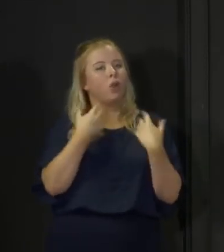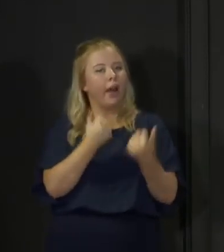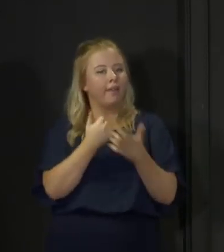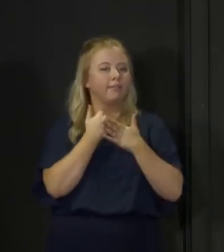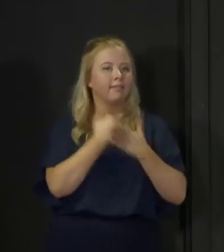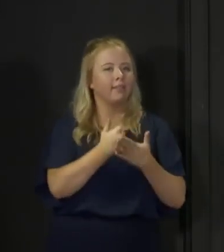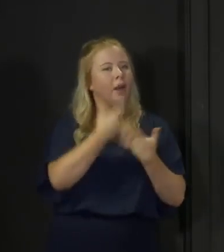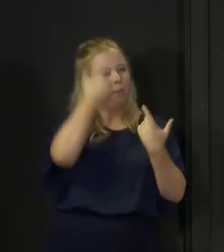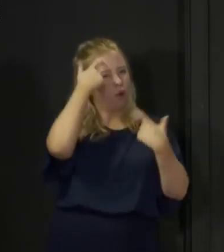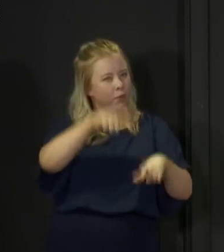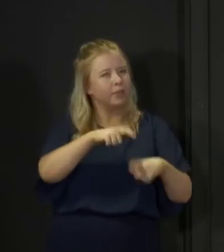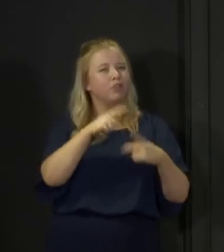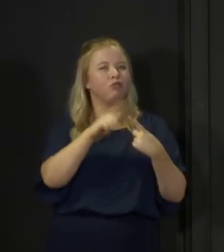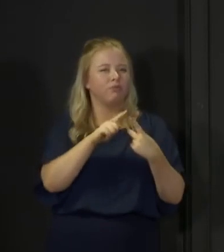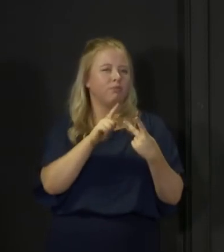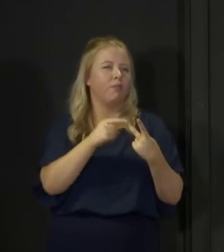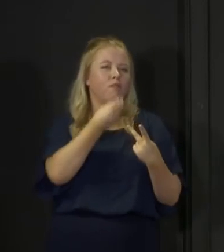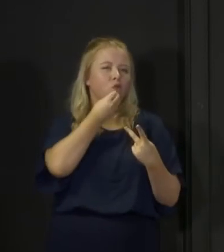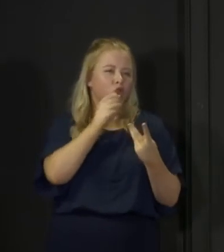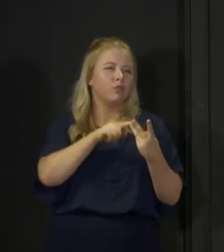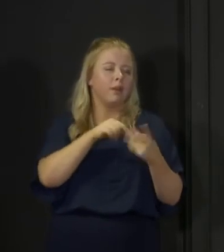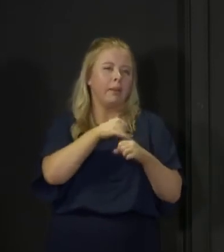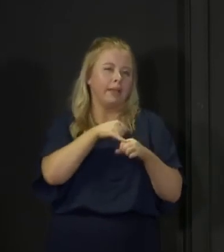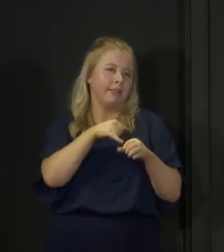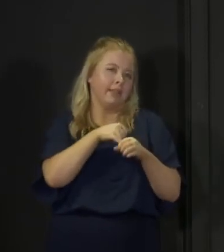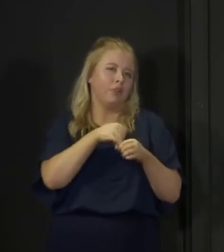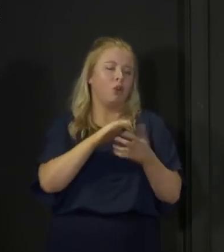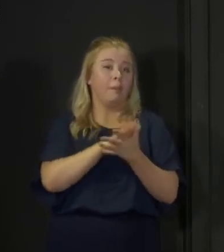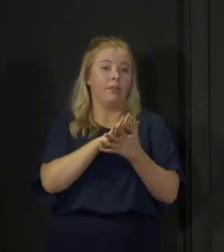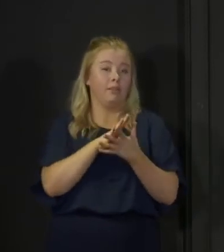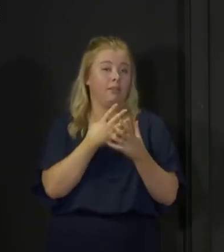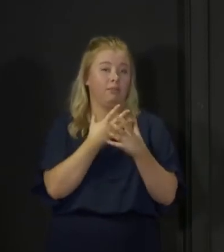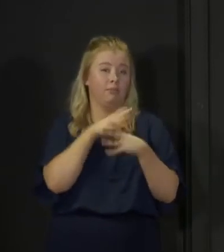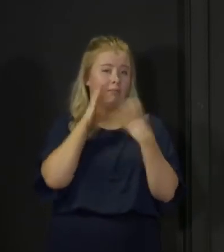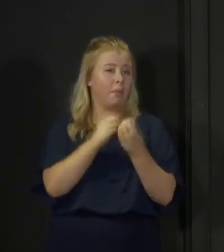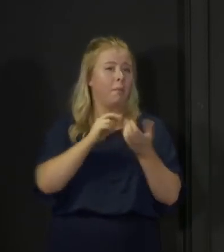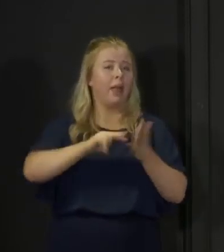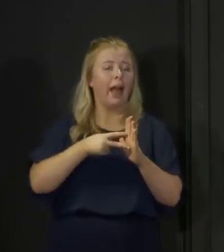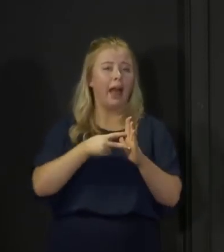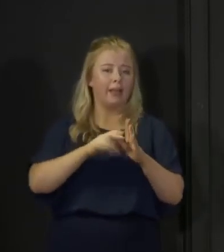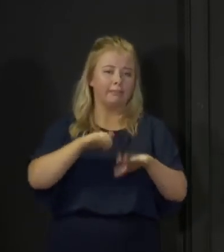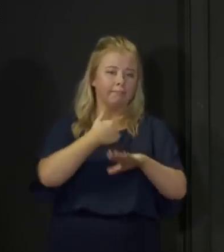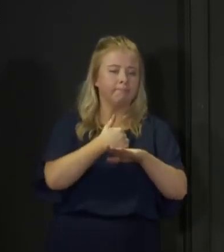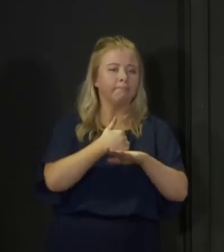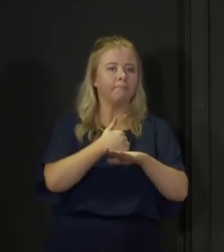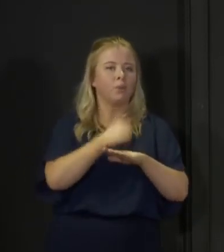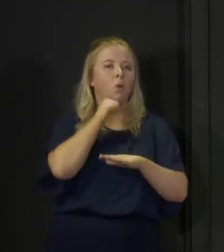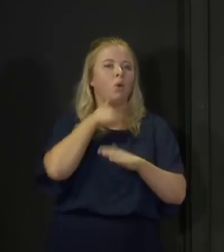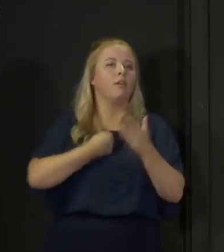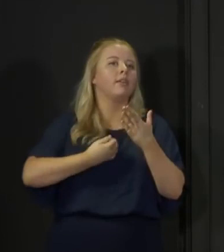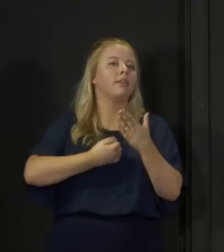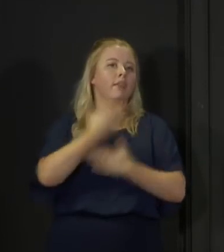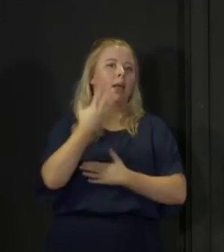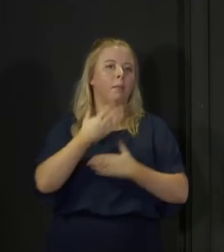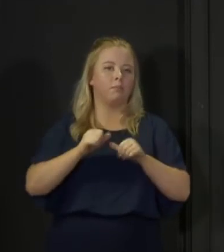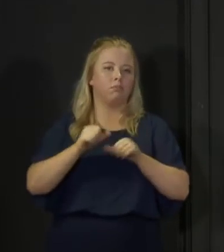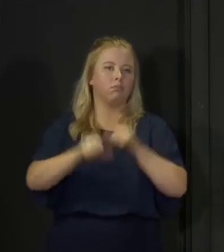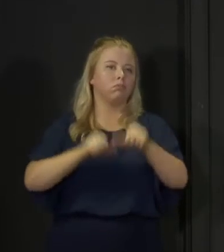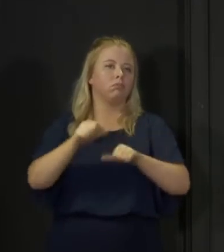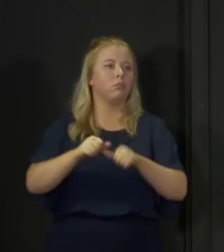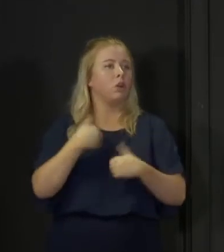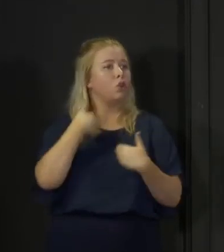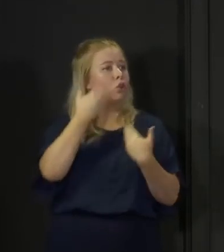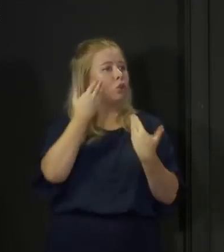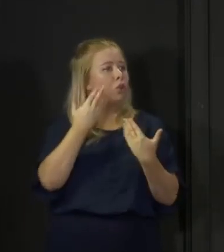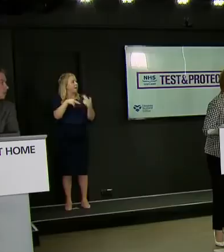accommodation as well. So all of these plans have been put in place and will continue to develop as we go through this. I don't know whether